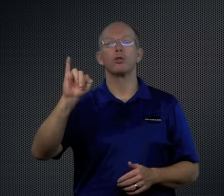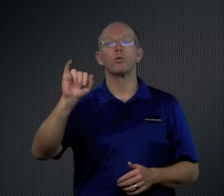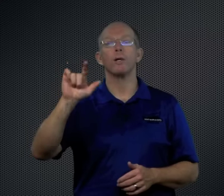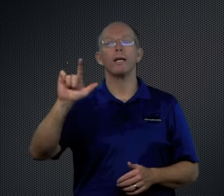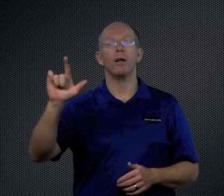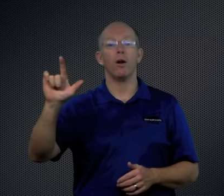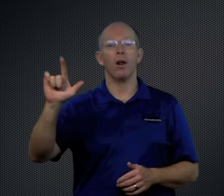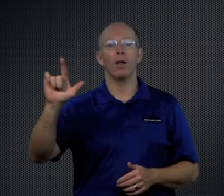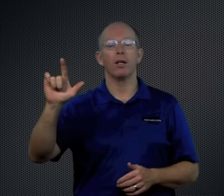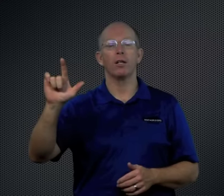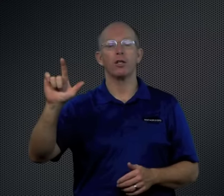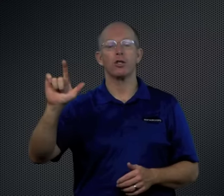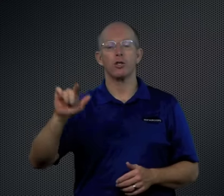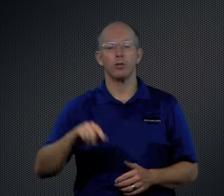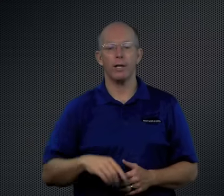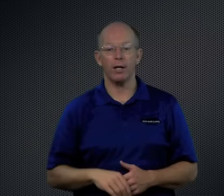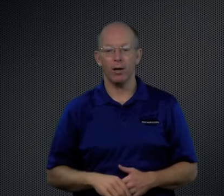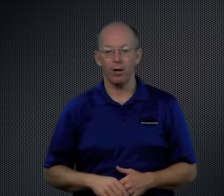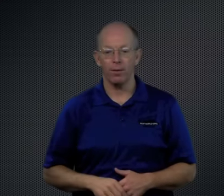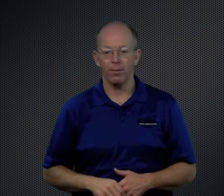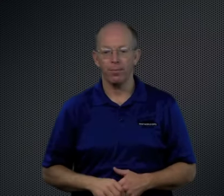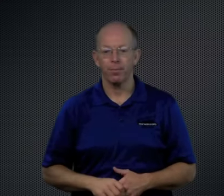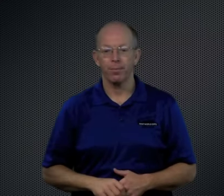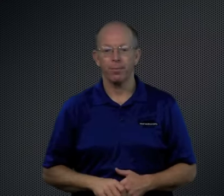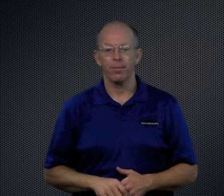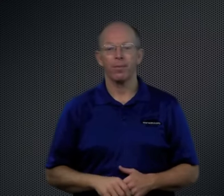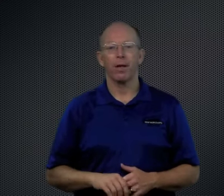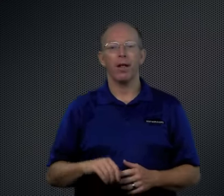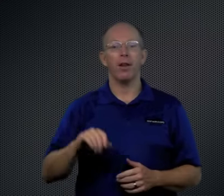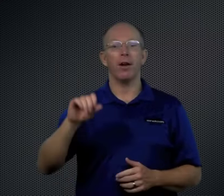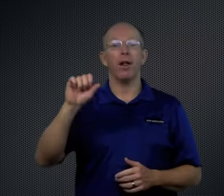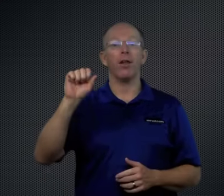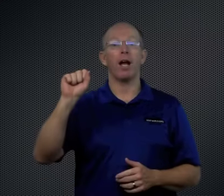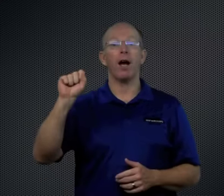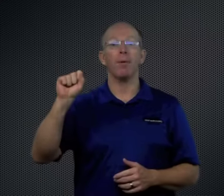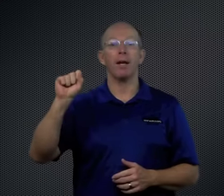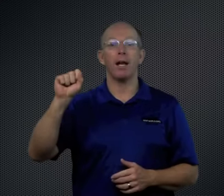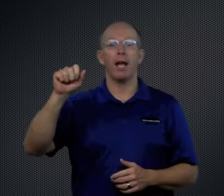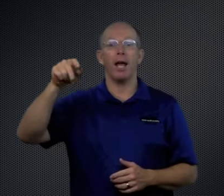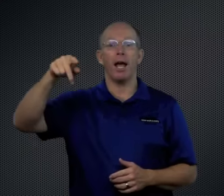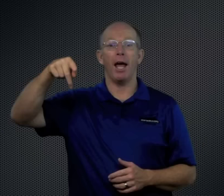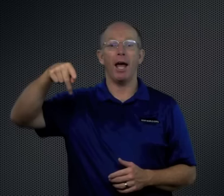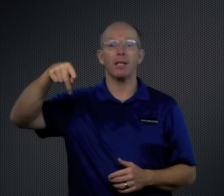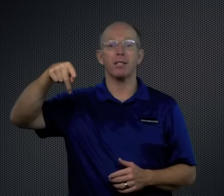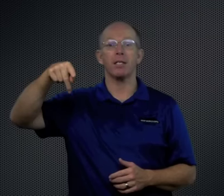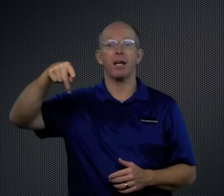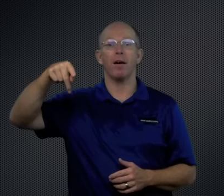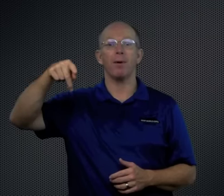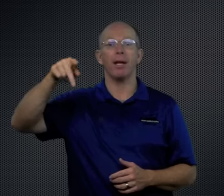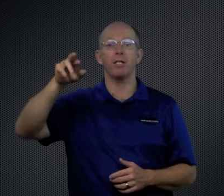Shrill. Shrill. And then another common S combination